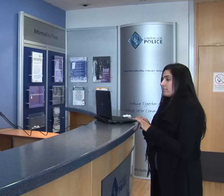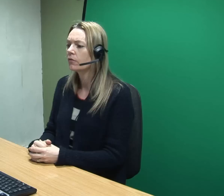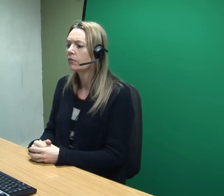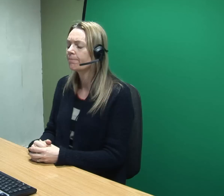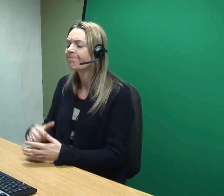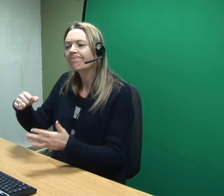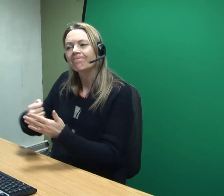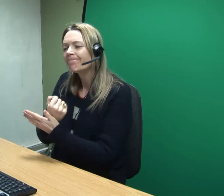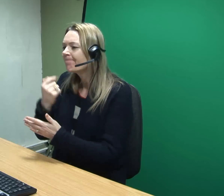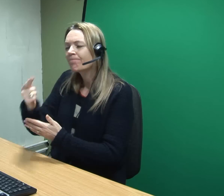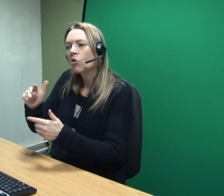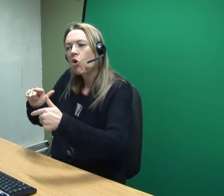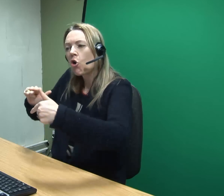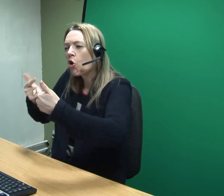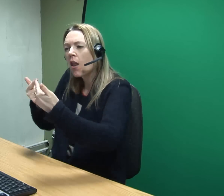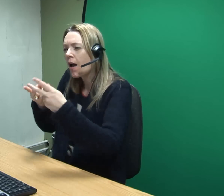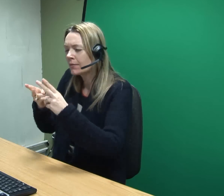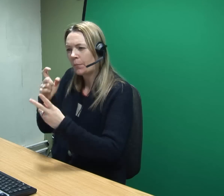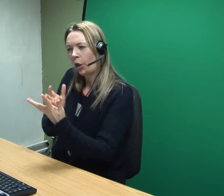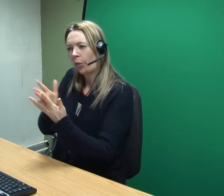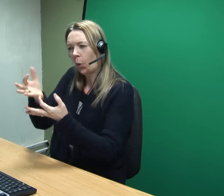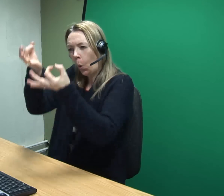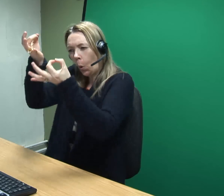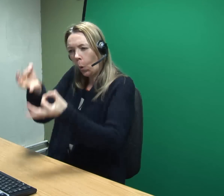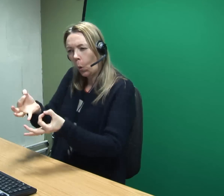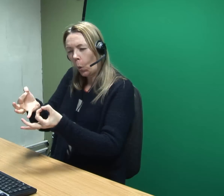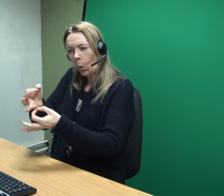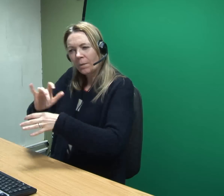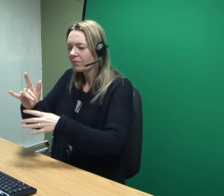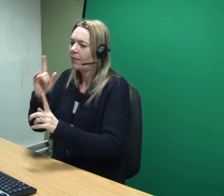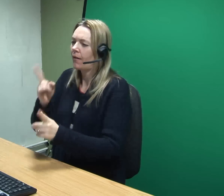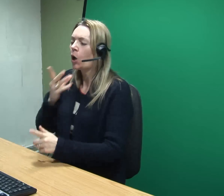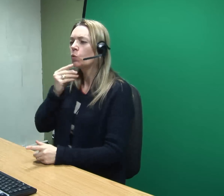communication but cannot be used for making reports or taking evidence.